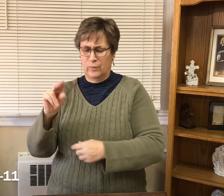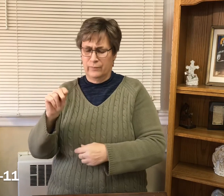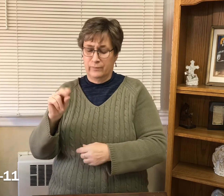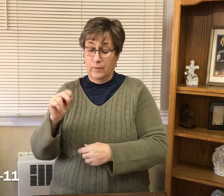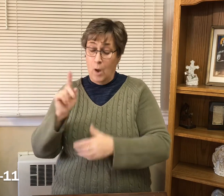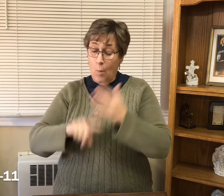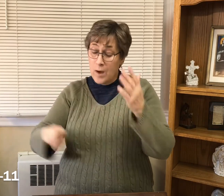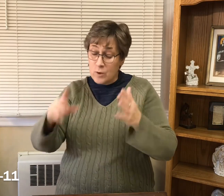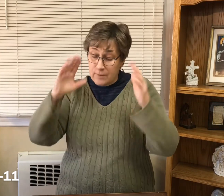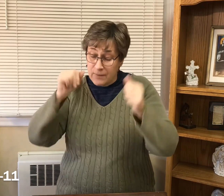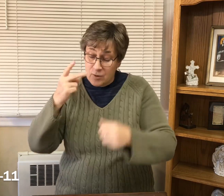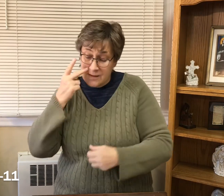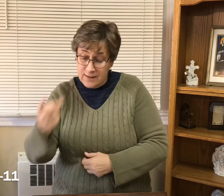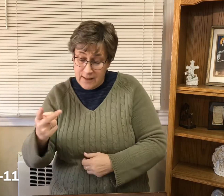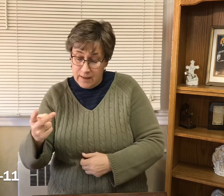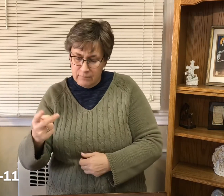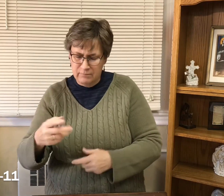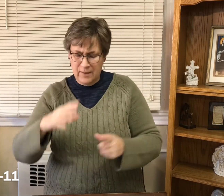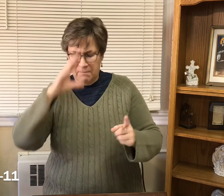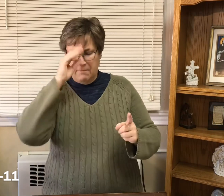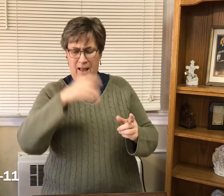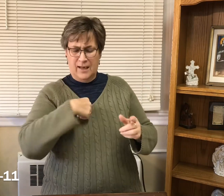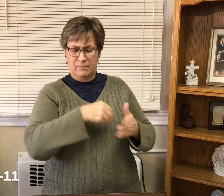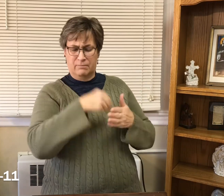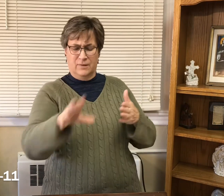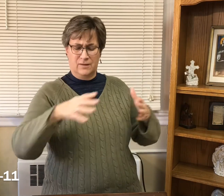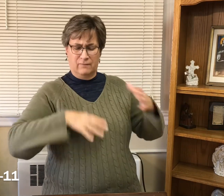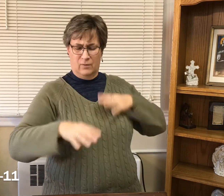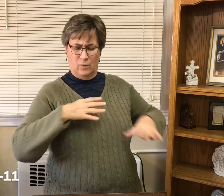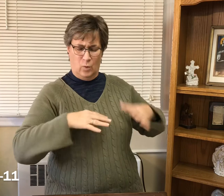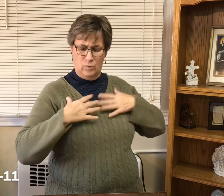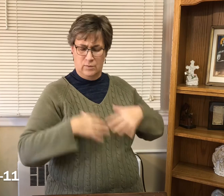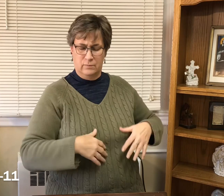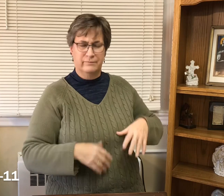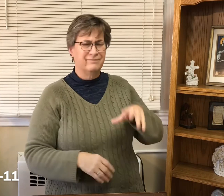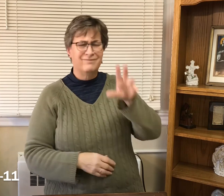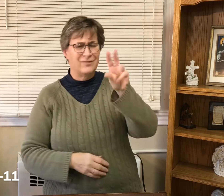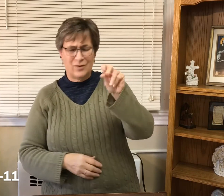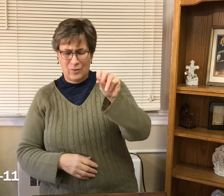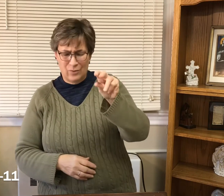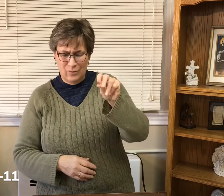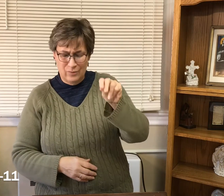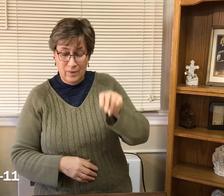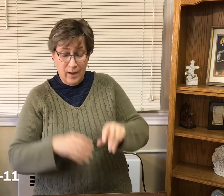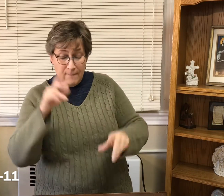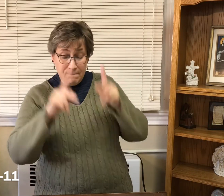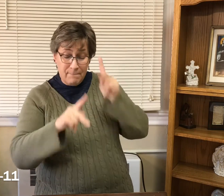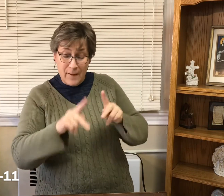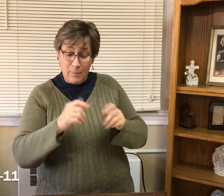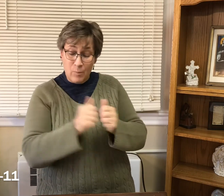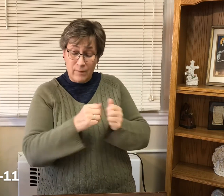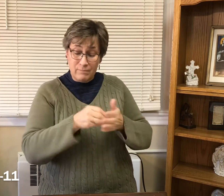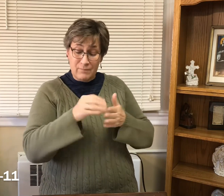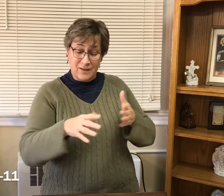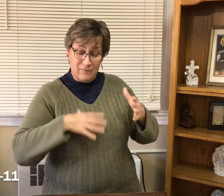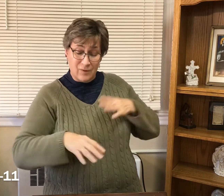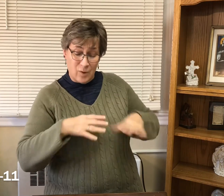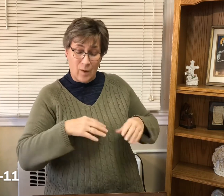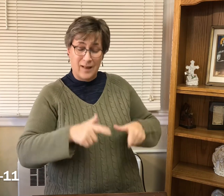Then what did you go out to see? Someone dressed in fine clothing? Those who wear fine clothing